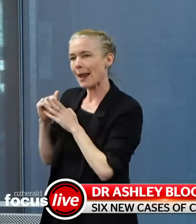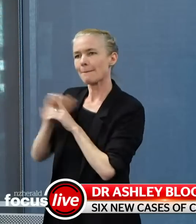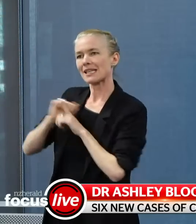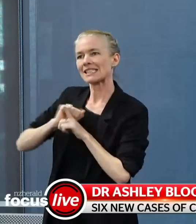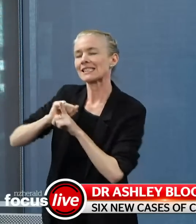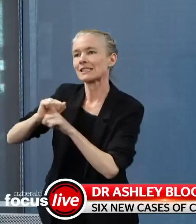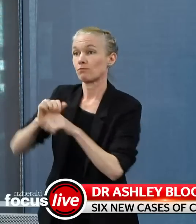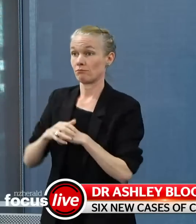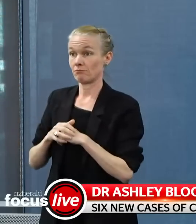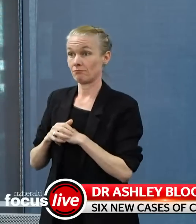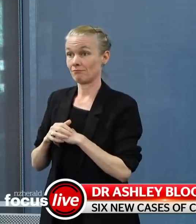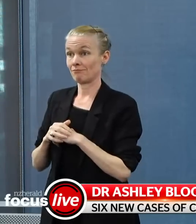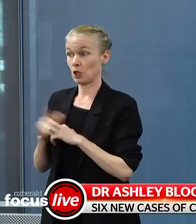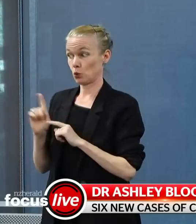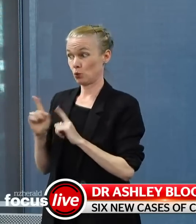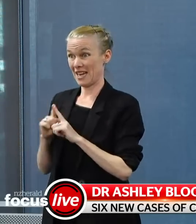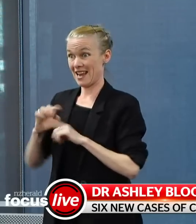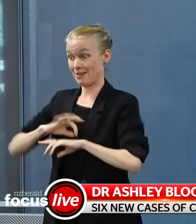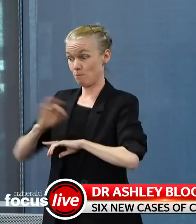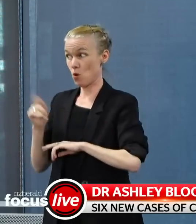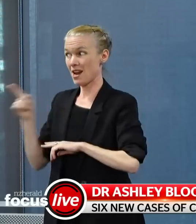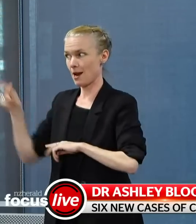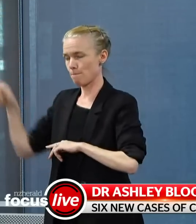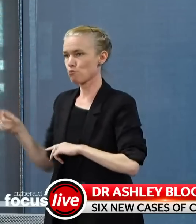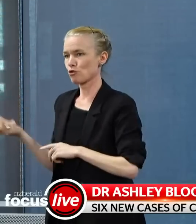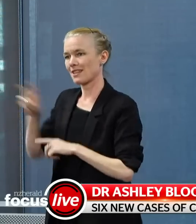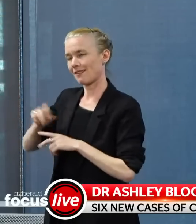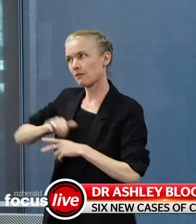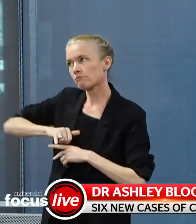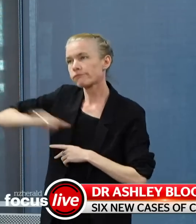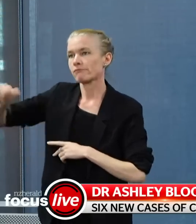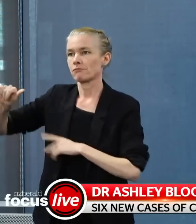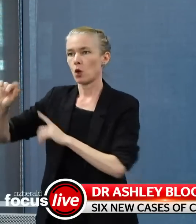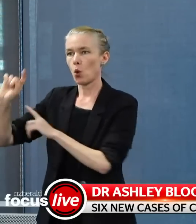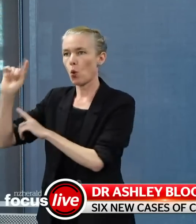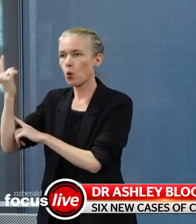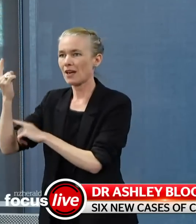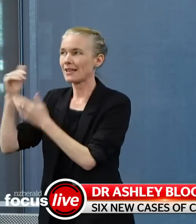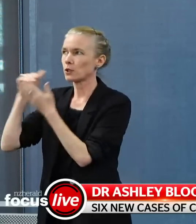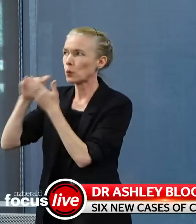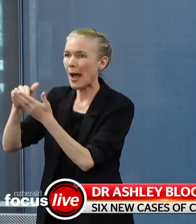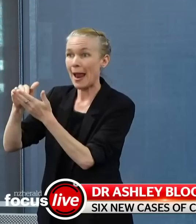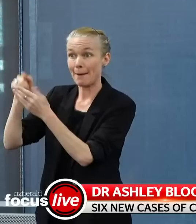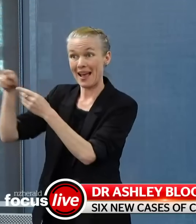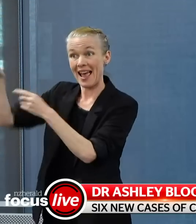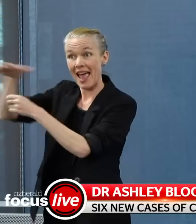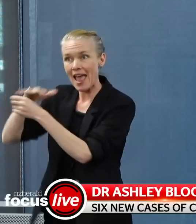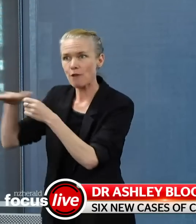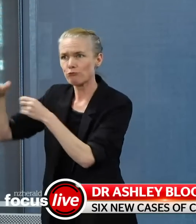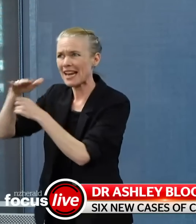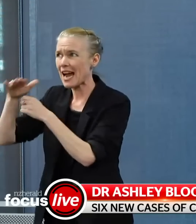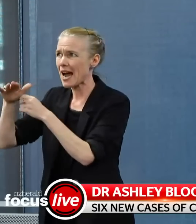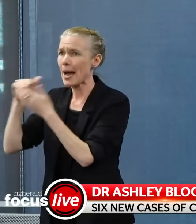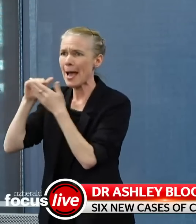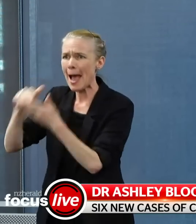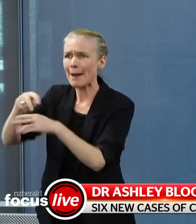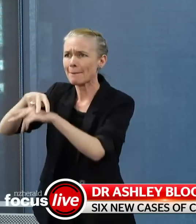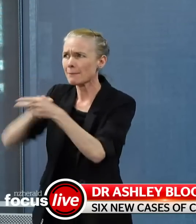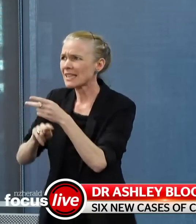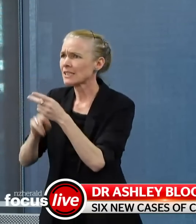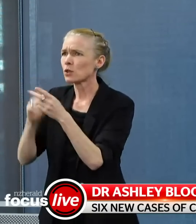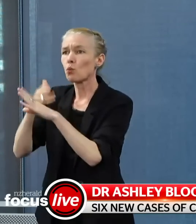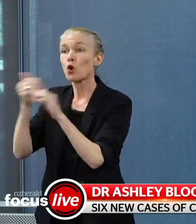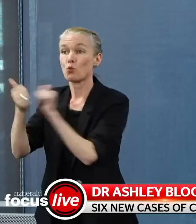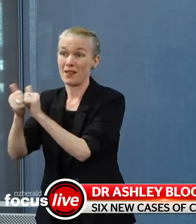person up to Auckland this morning to go and just work with us to see what other support the police may need to provide around community liaison.